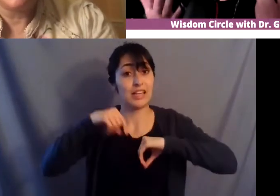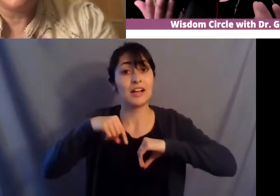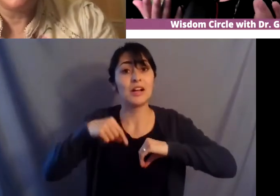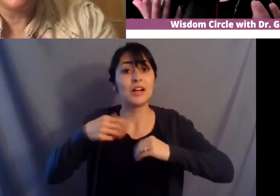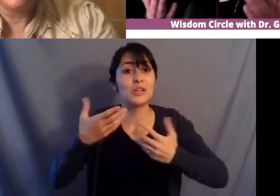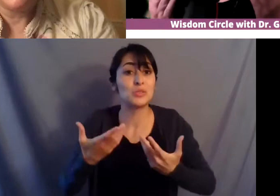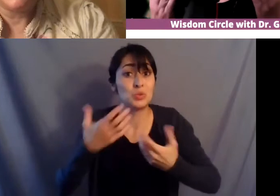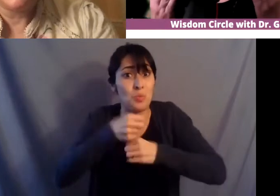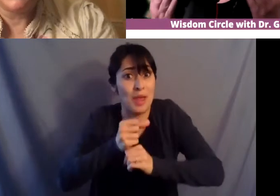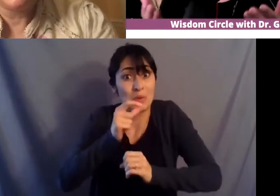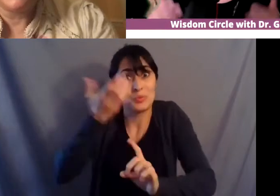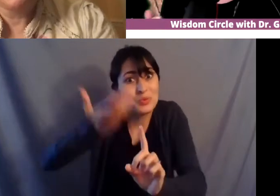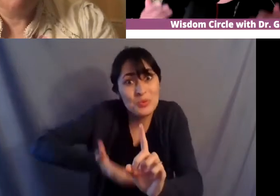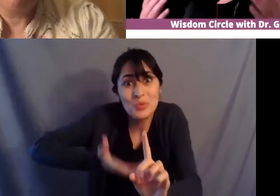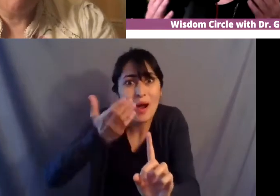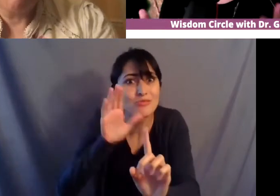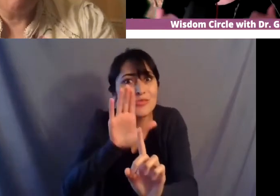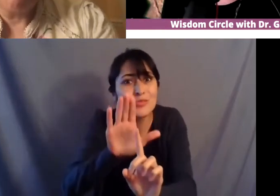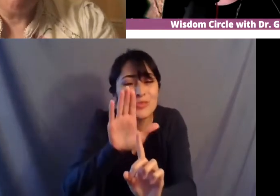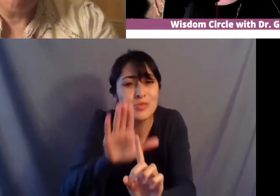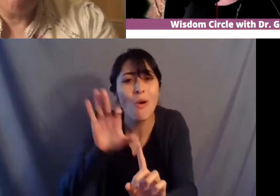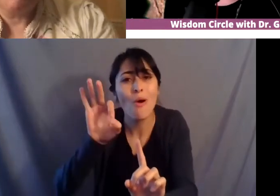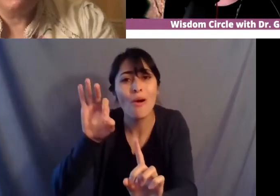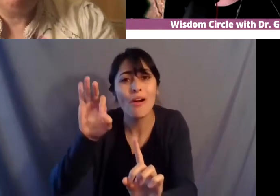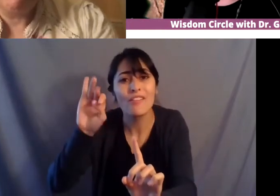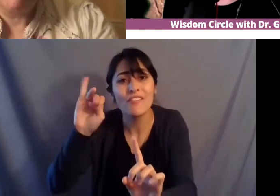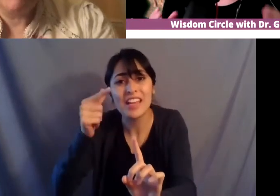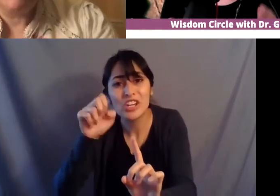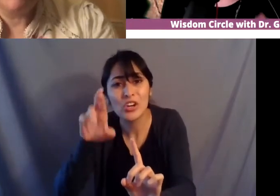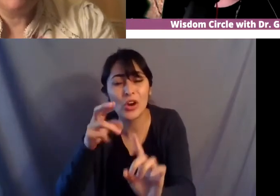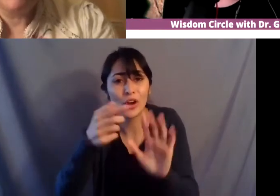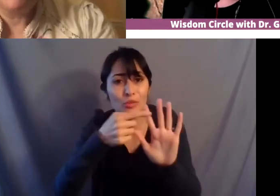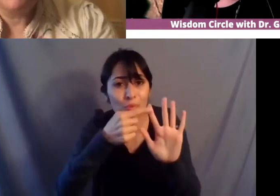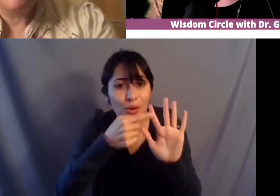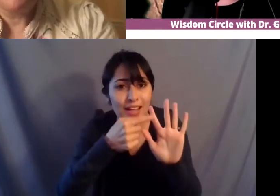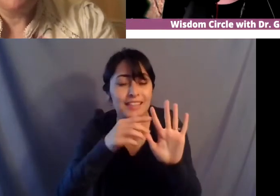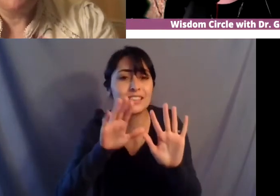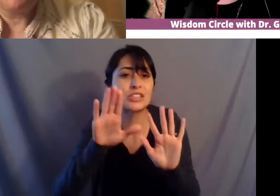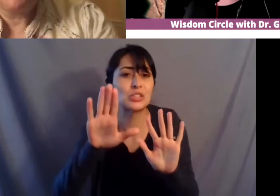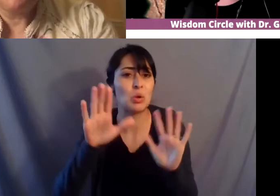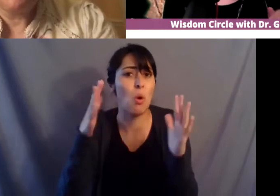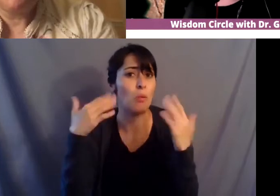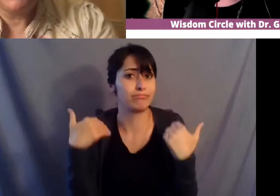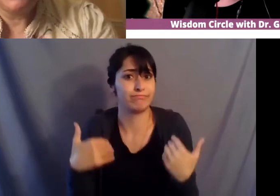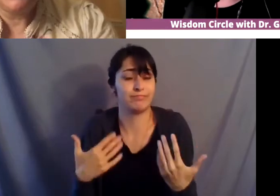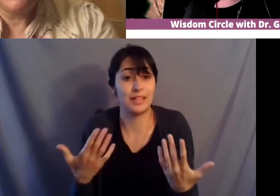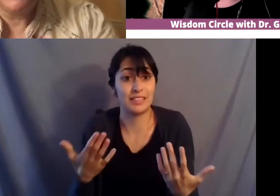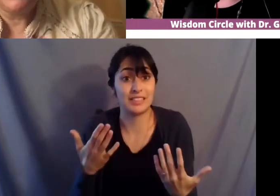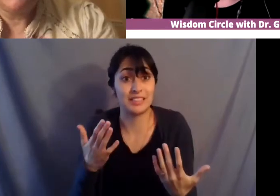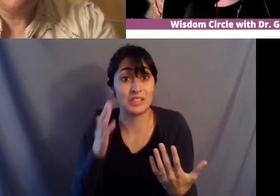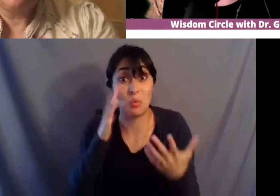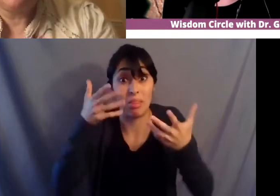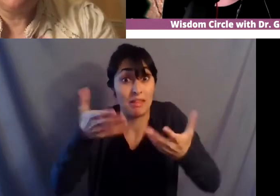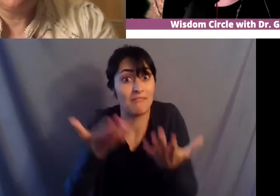you your fingerprint your footprint that ultimately you will leave on this planet